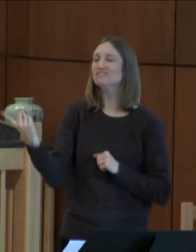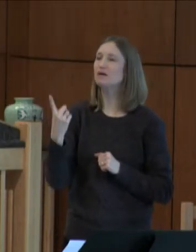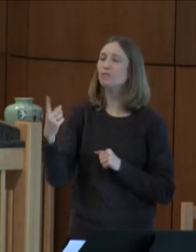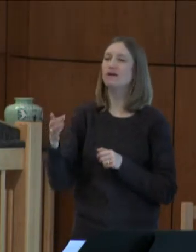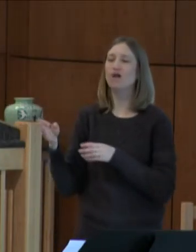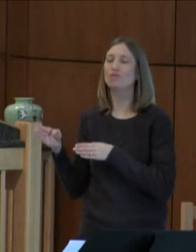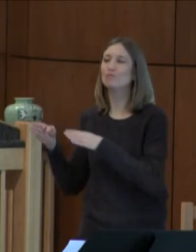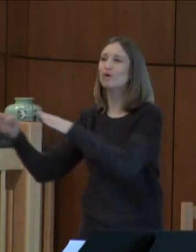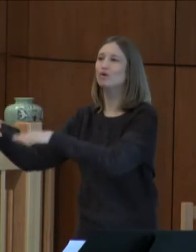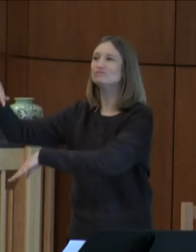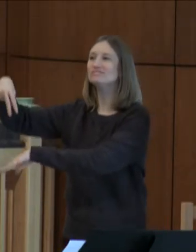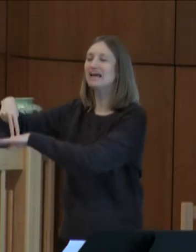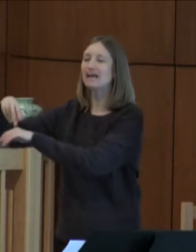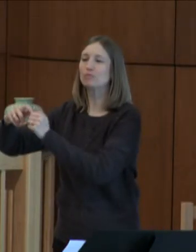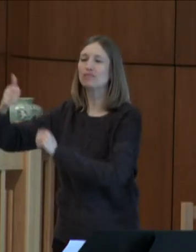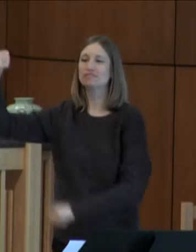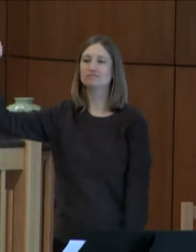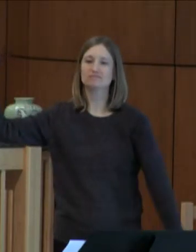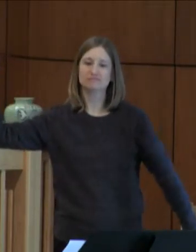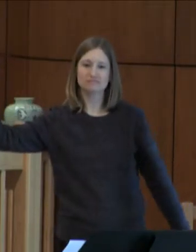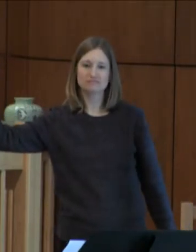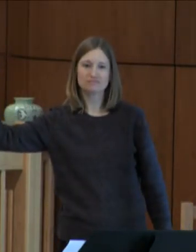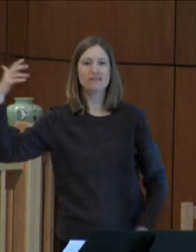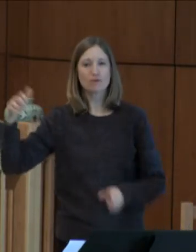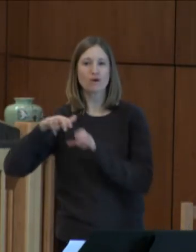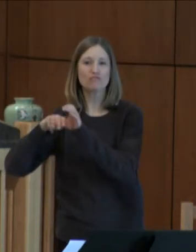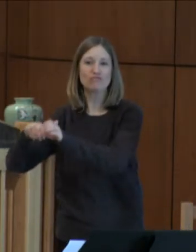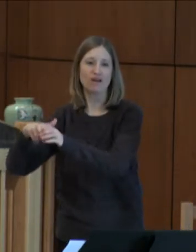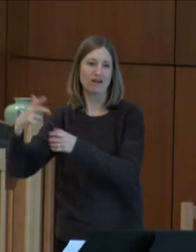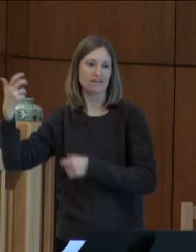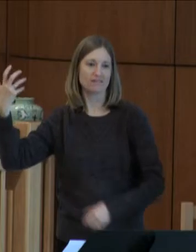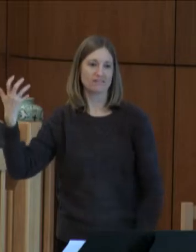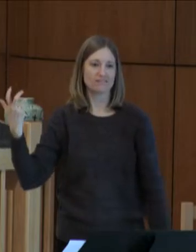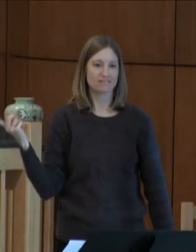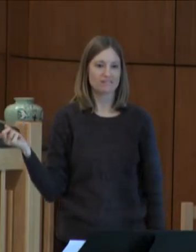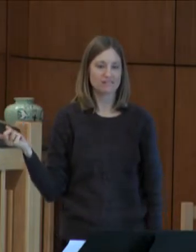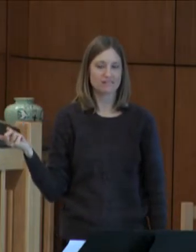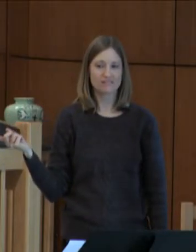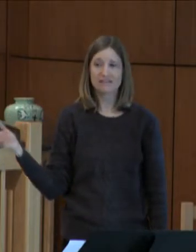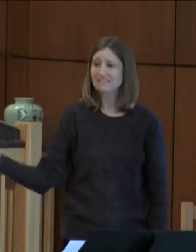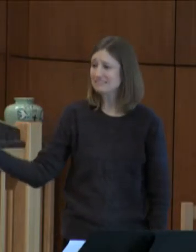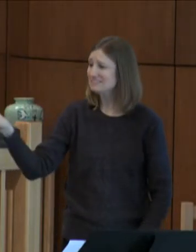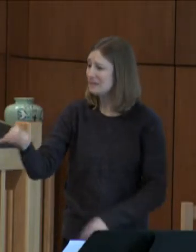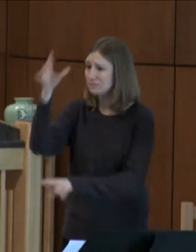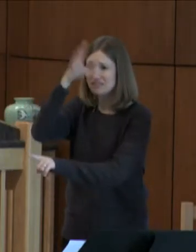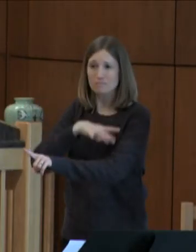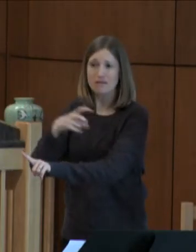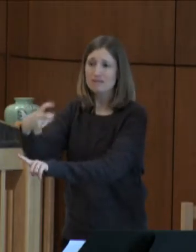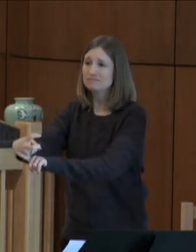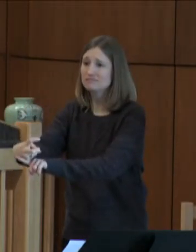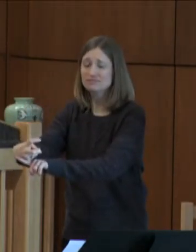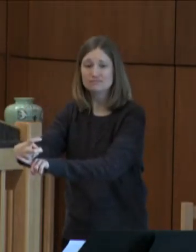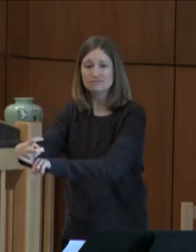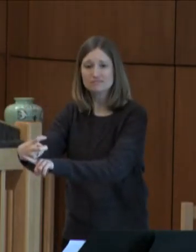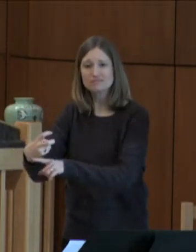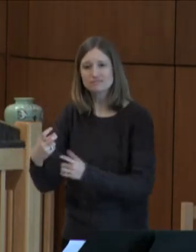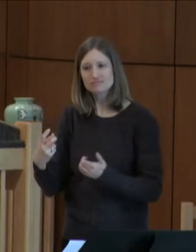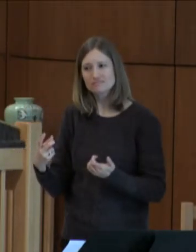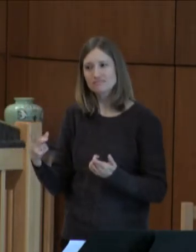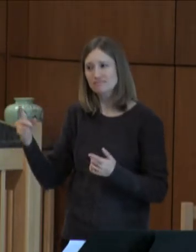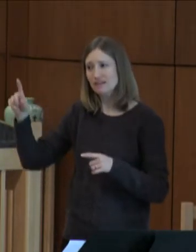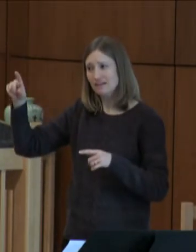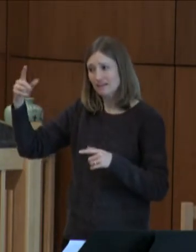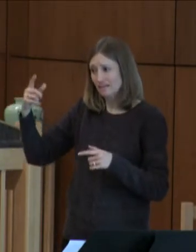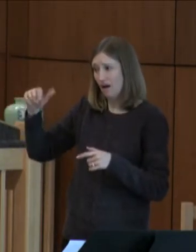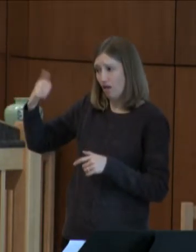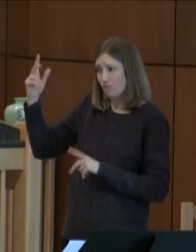of the road with their thumb out needing a ride. They are looking for someone to reach out a hand.